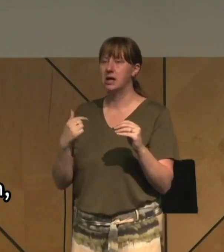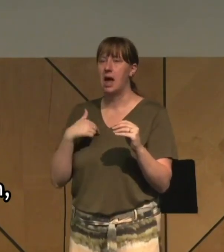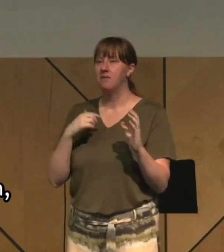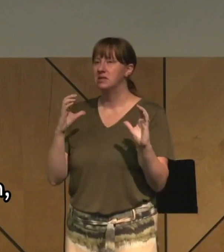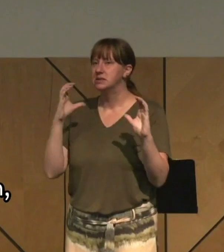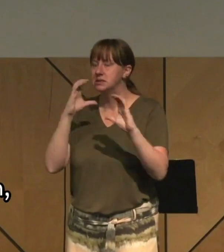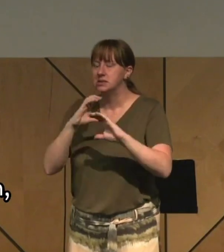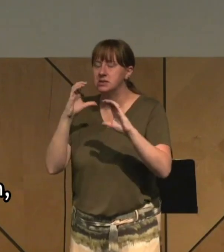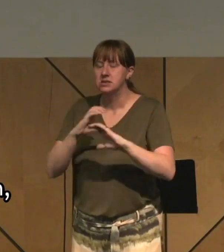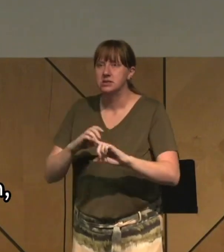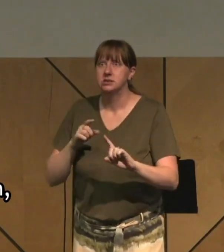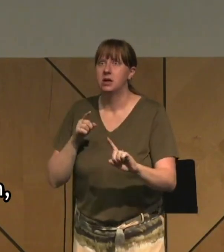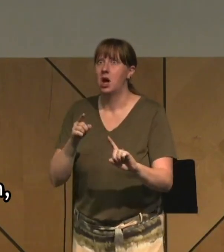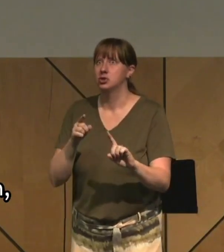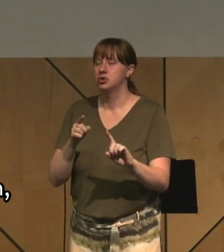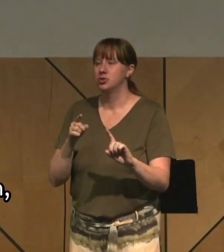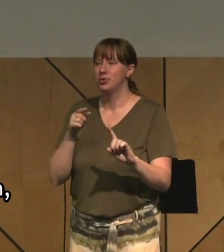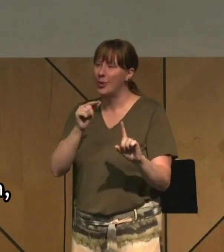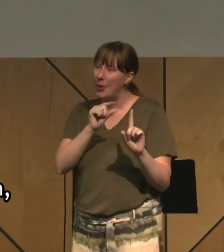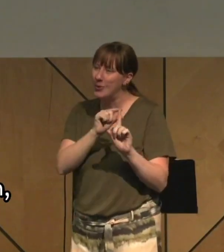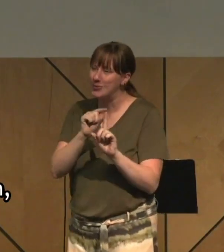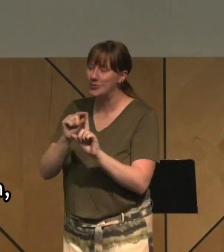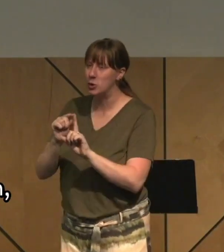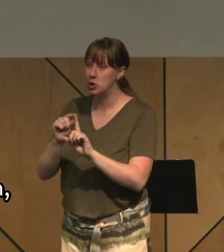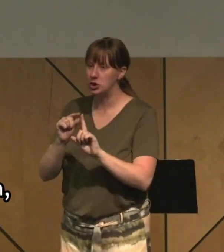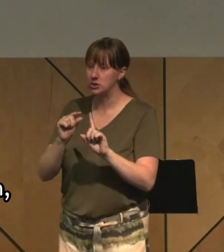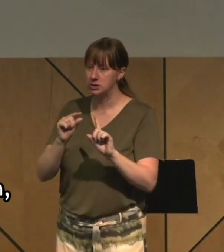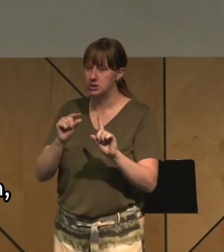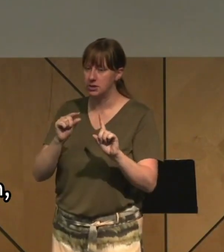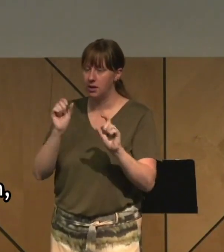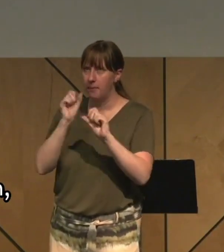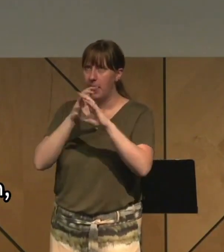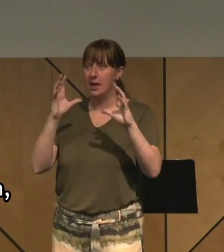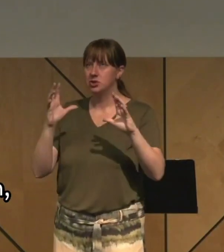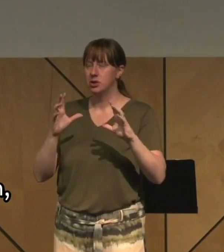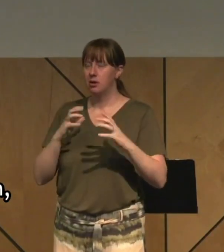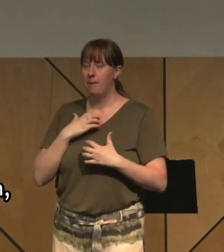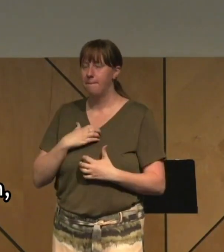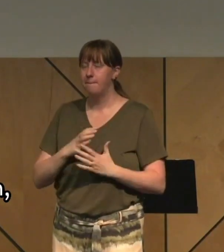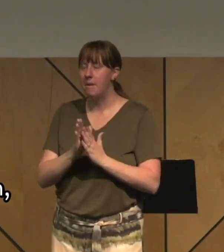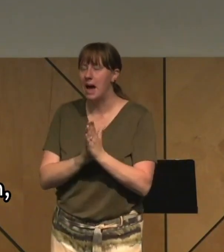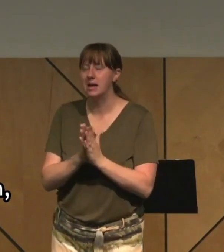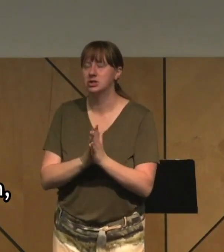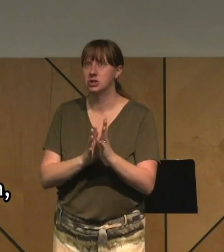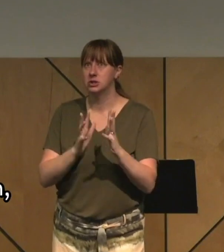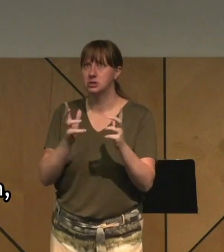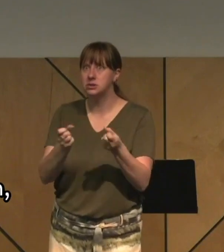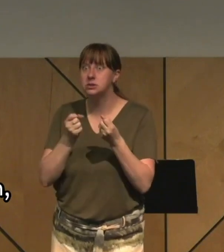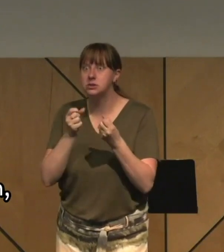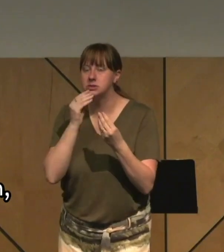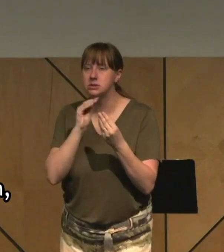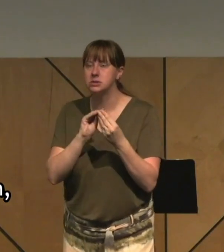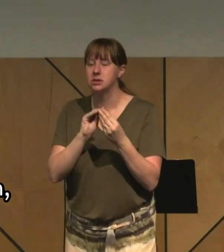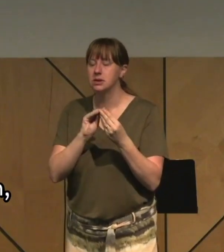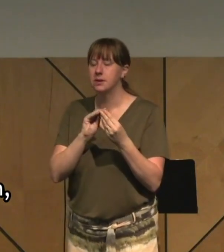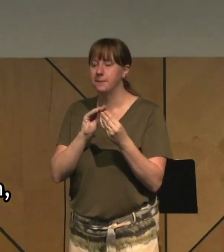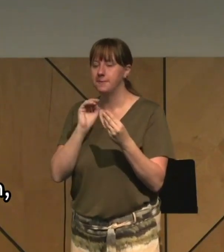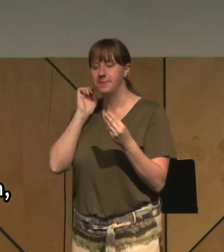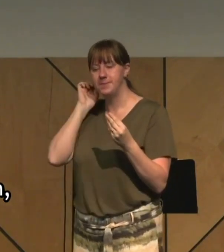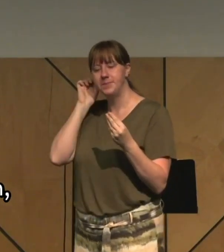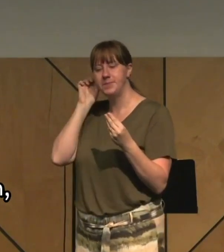eagerly. All of those are words and images of passion. The woman goes on in Proverbs 7 to describe how